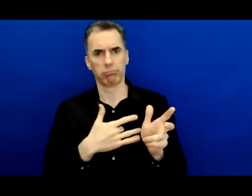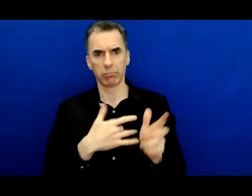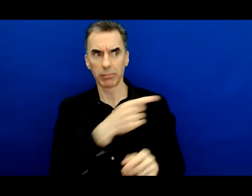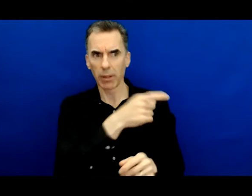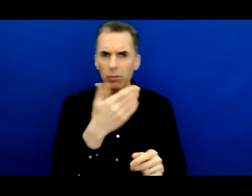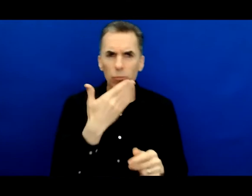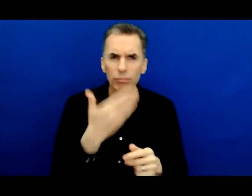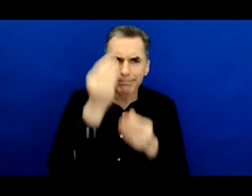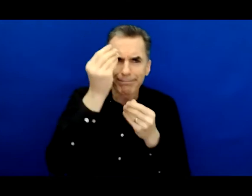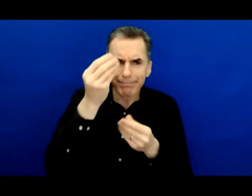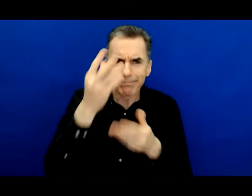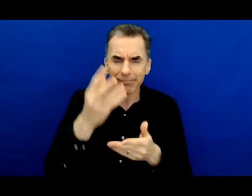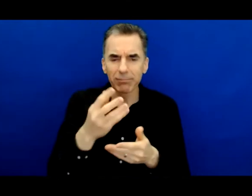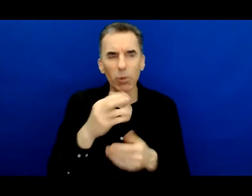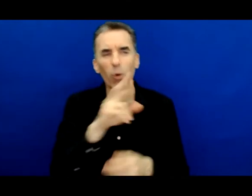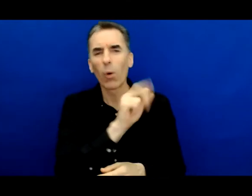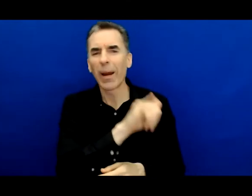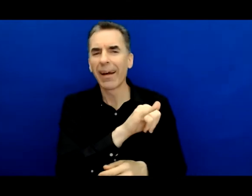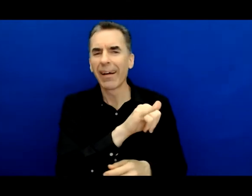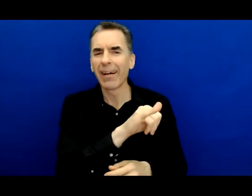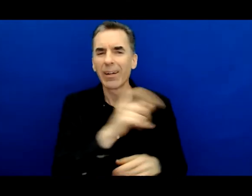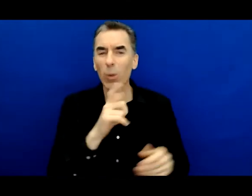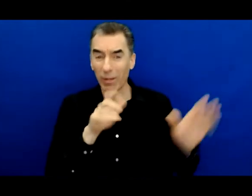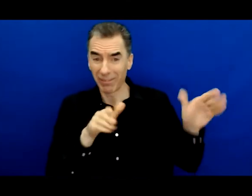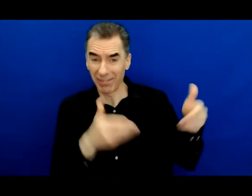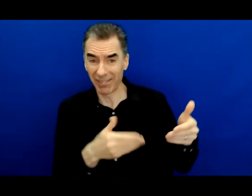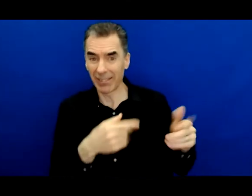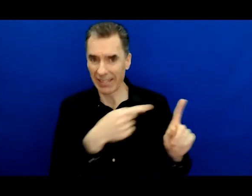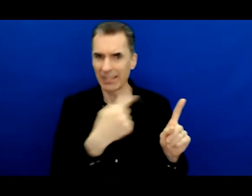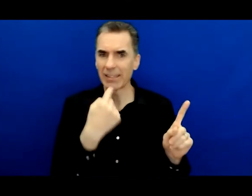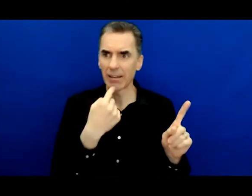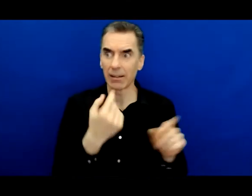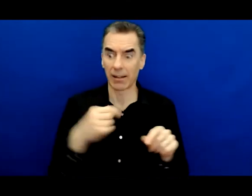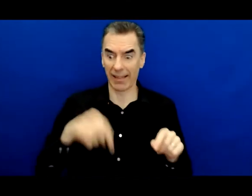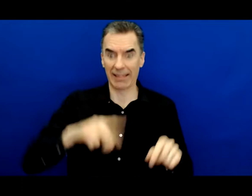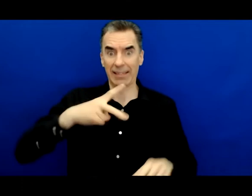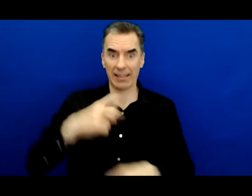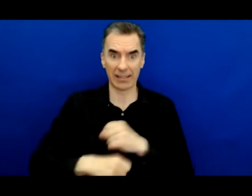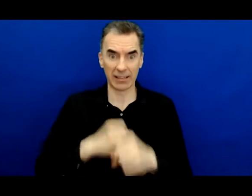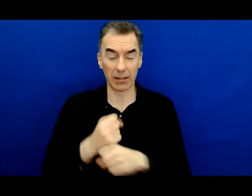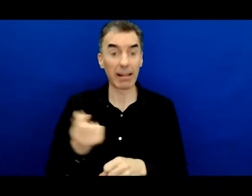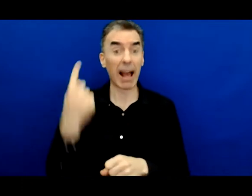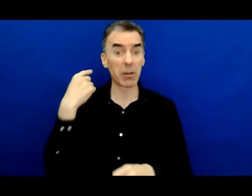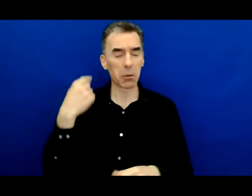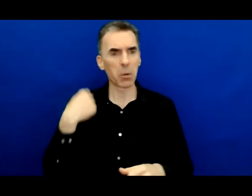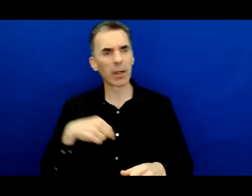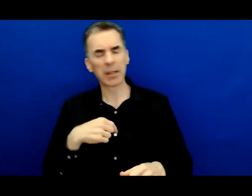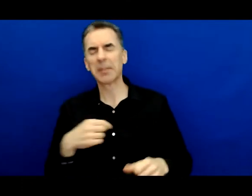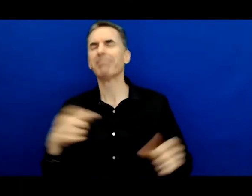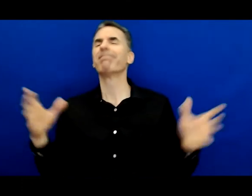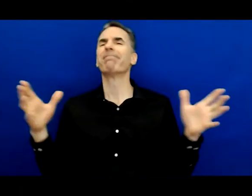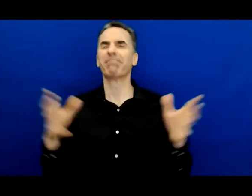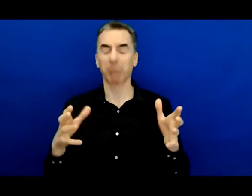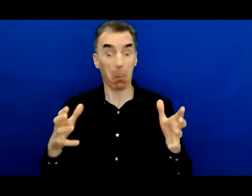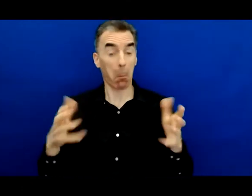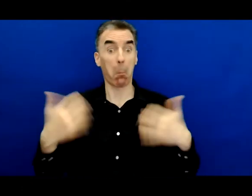last year was our first year, and it, it, it just, it turned out better than any of us could ever expect it. I think it, it, it